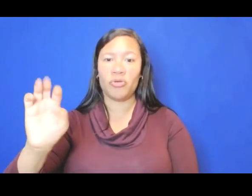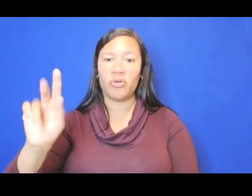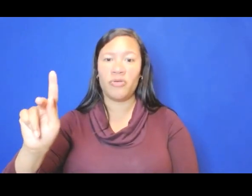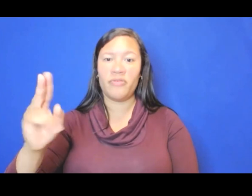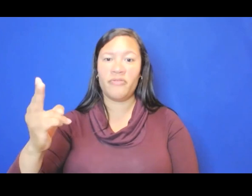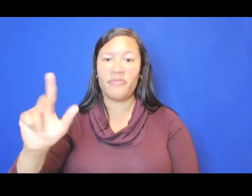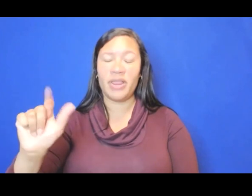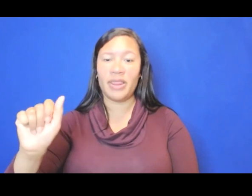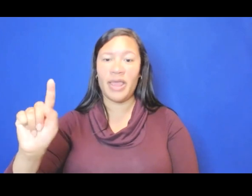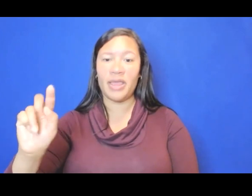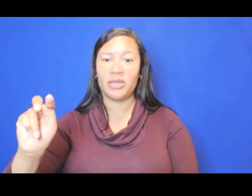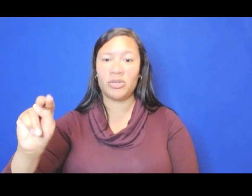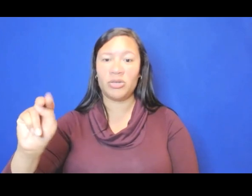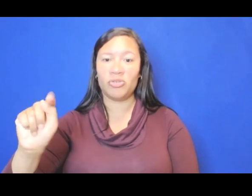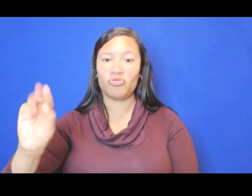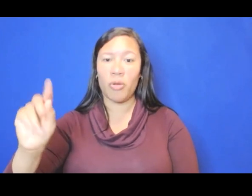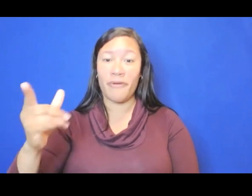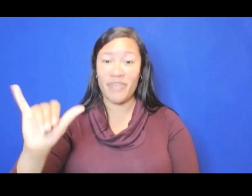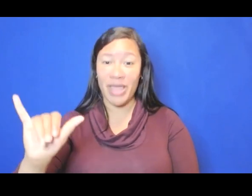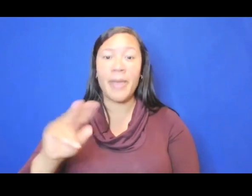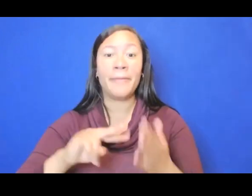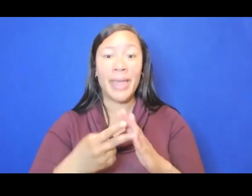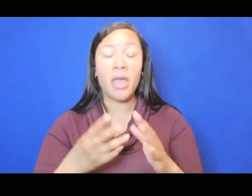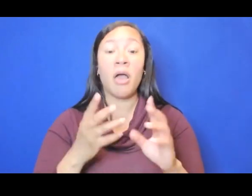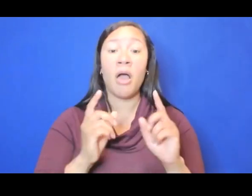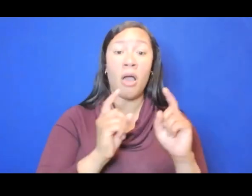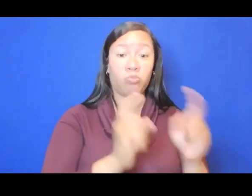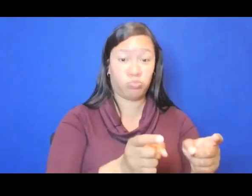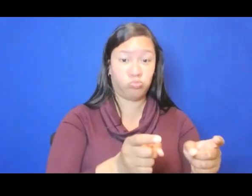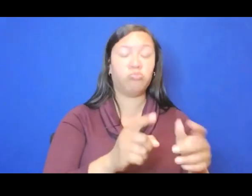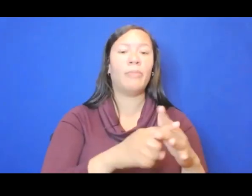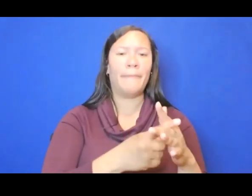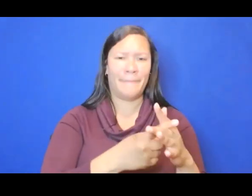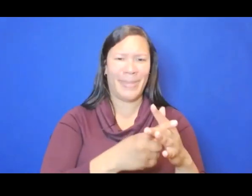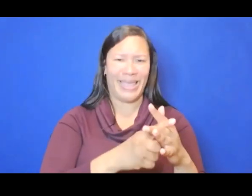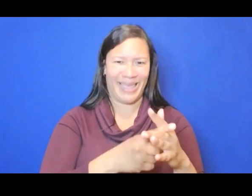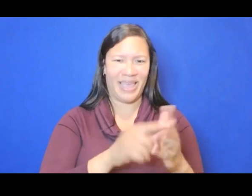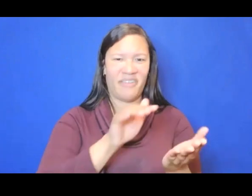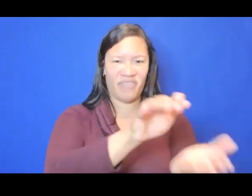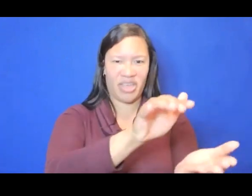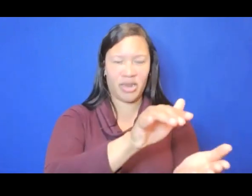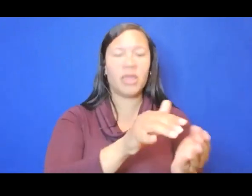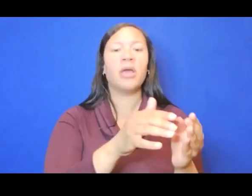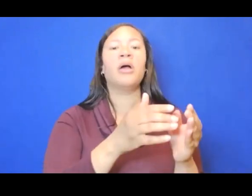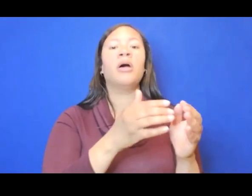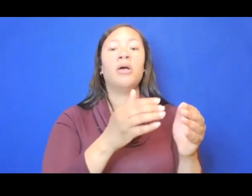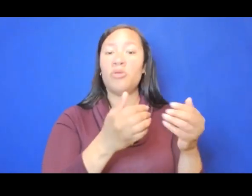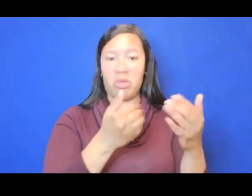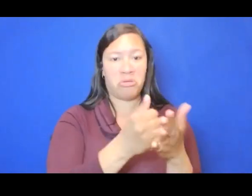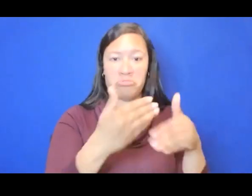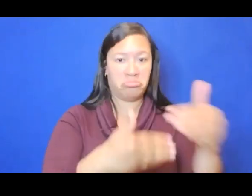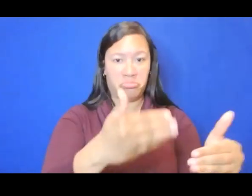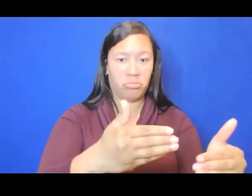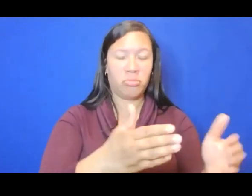chunk of funding for, you know, sort of getting on your way. And then at key stages of the lifetime of your